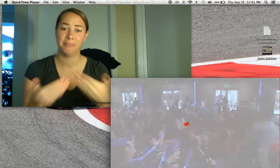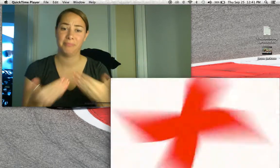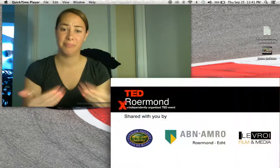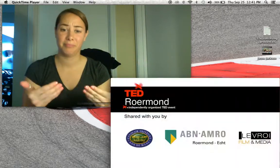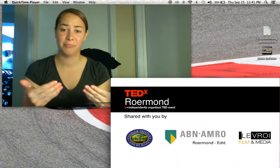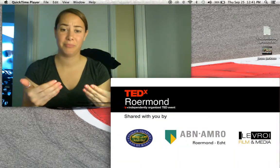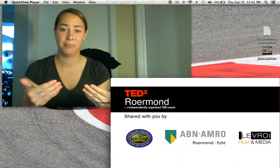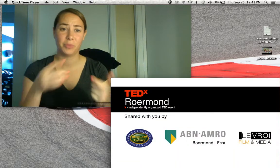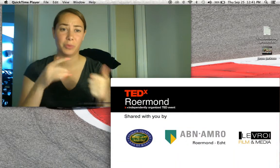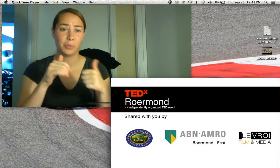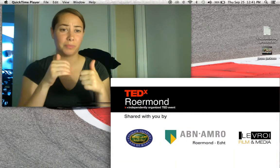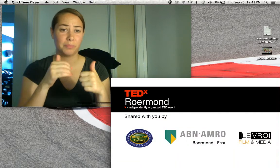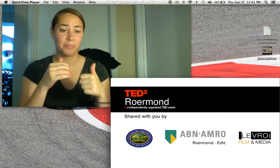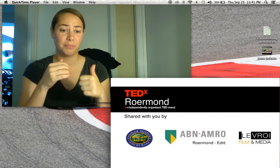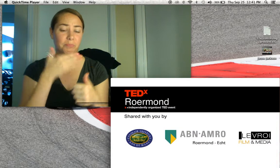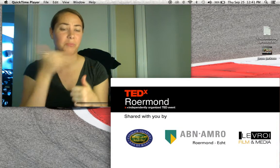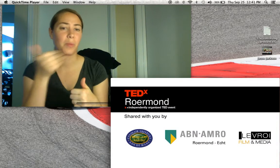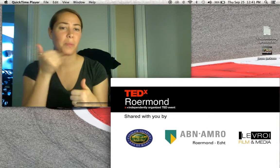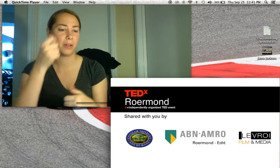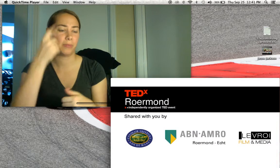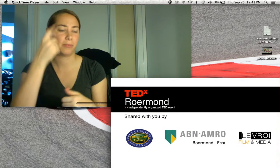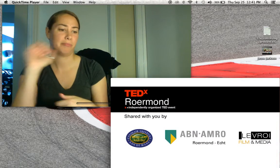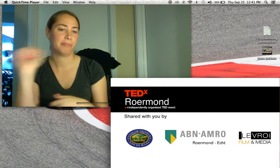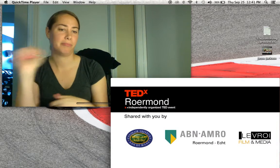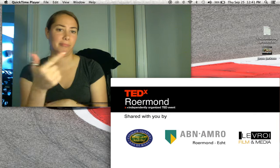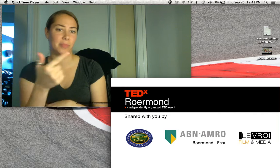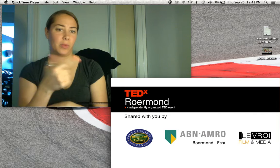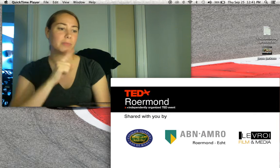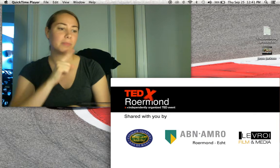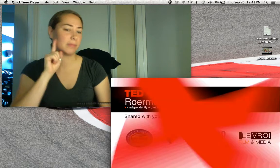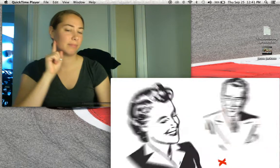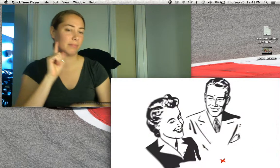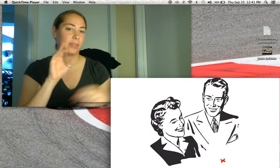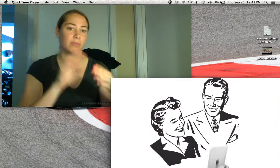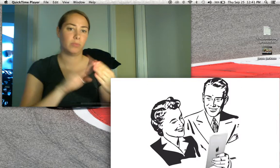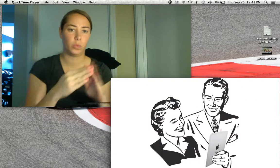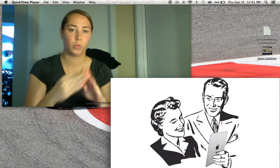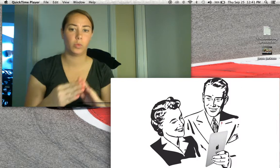3, 2, 1, ready? 3,